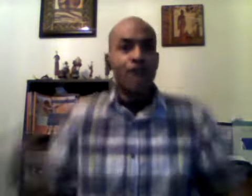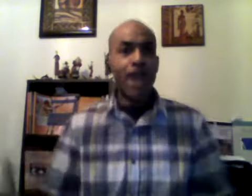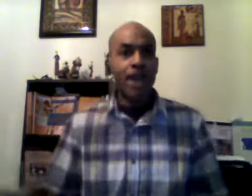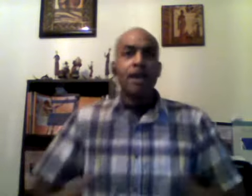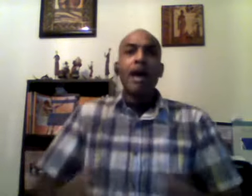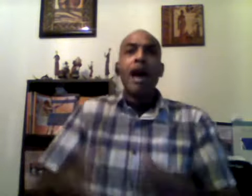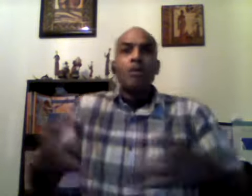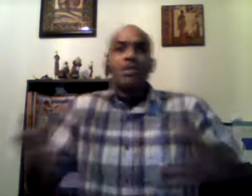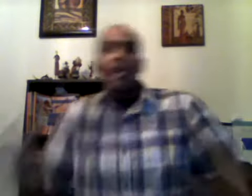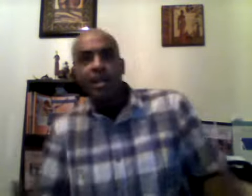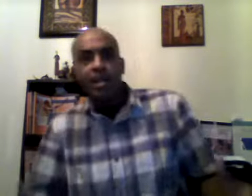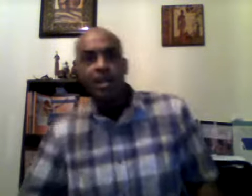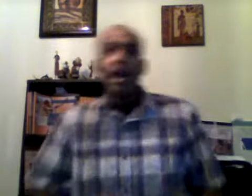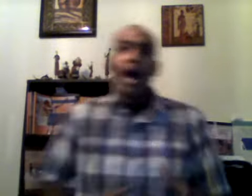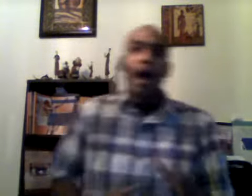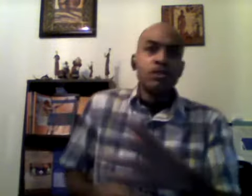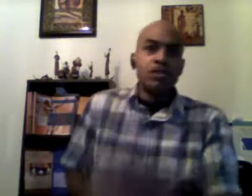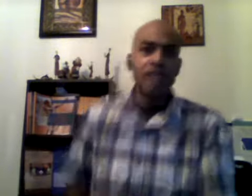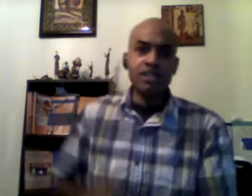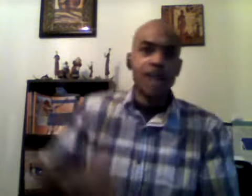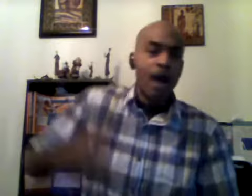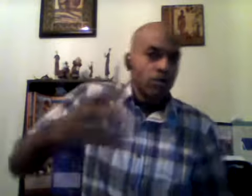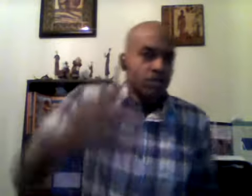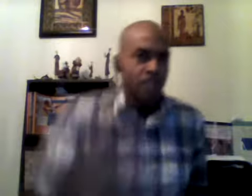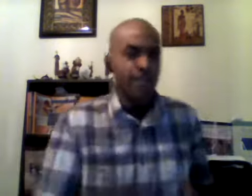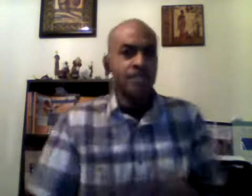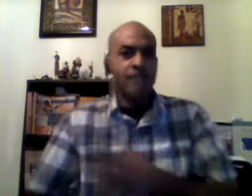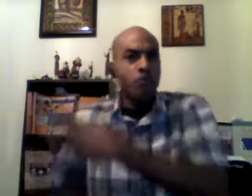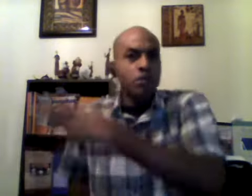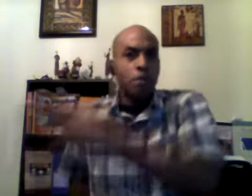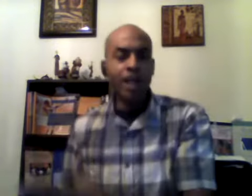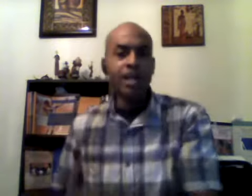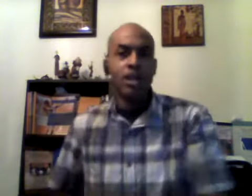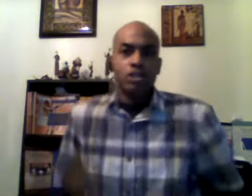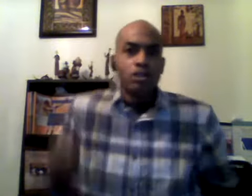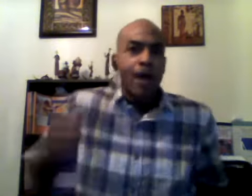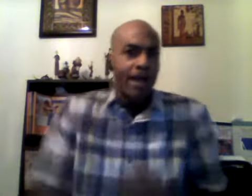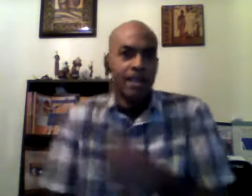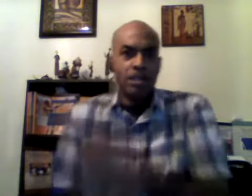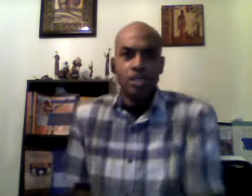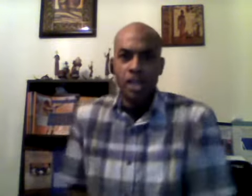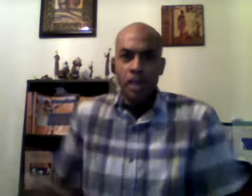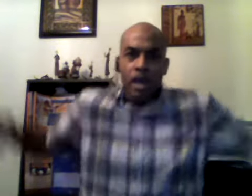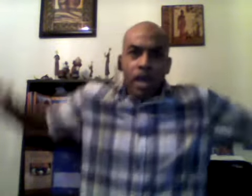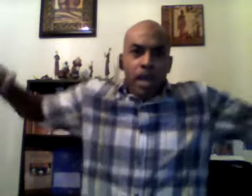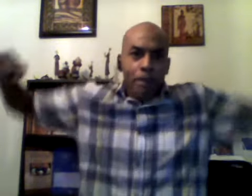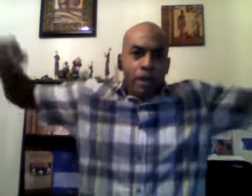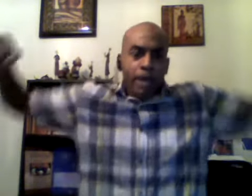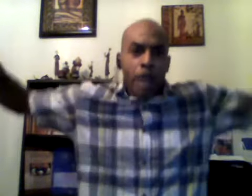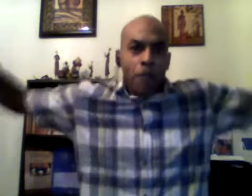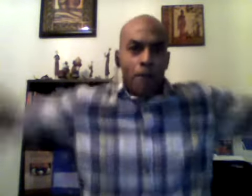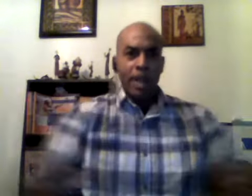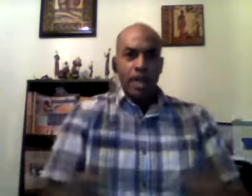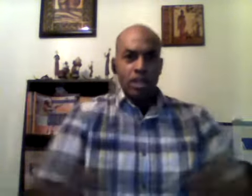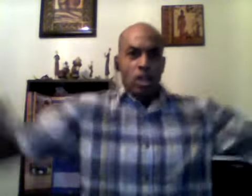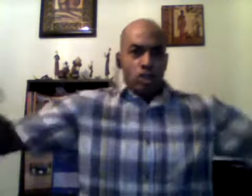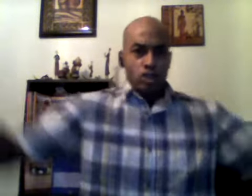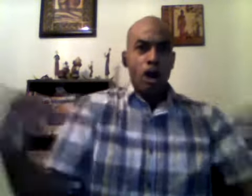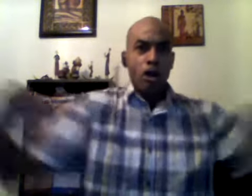fat i was ugly i was this i was teased i was bullied so i hit the gym and i became the biggest strongest